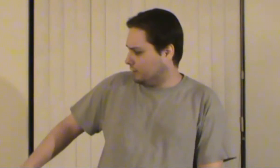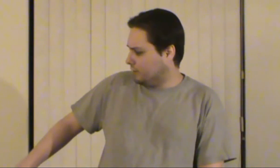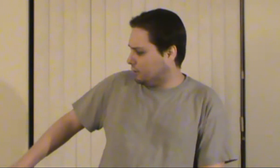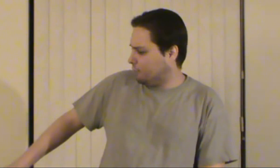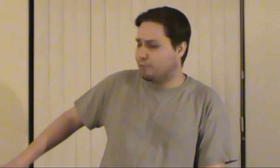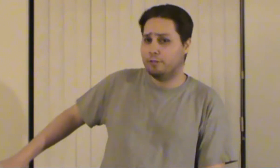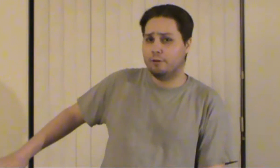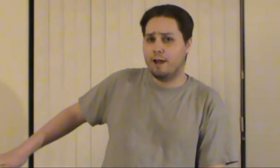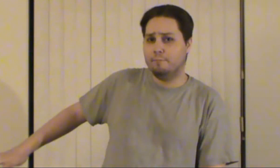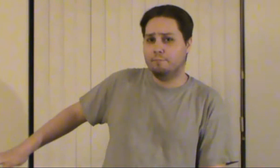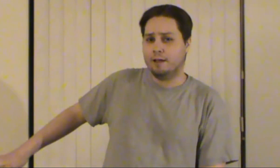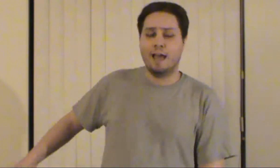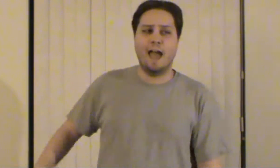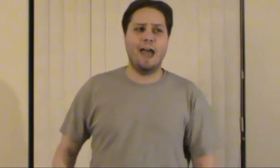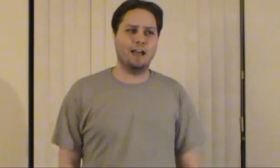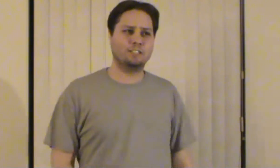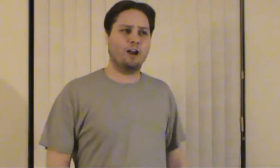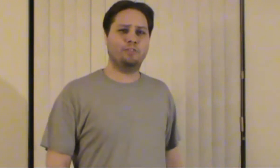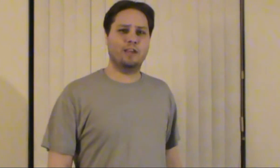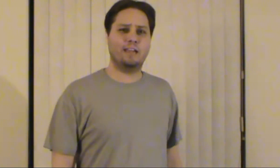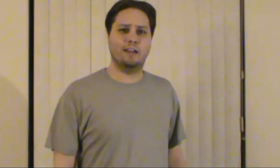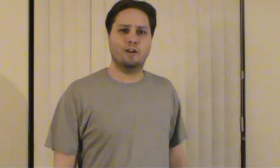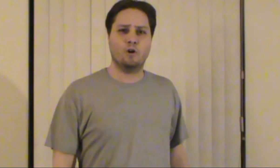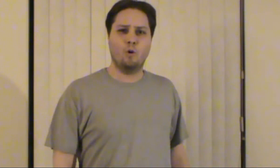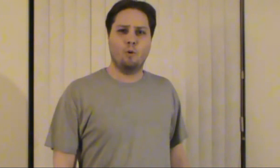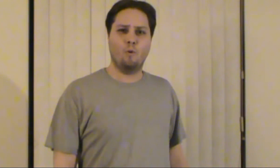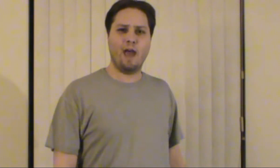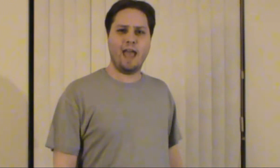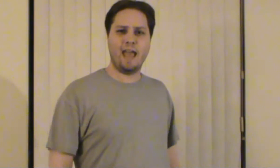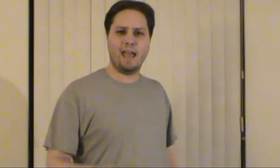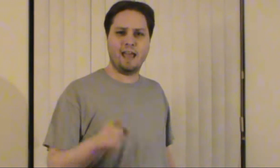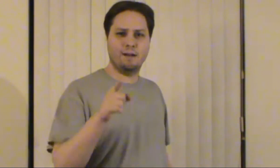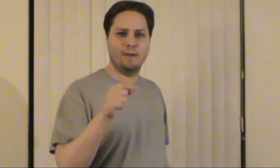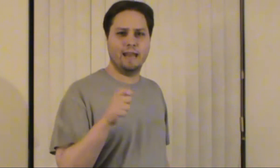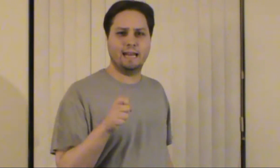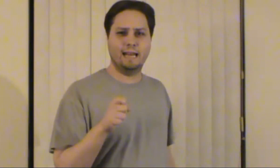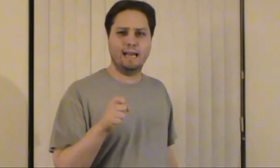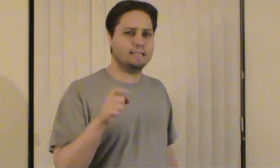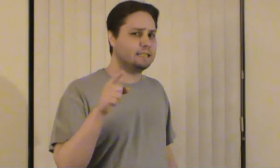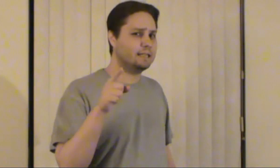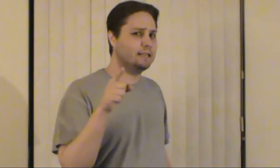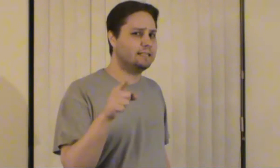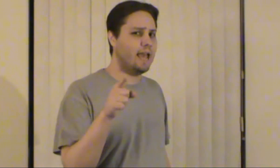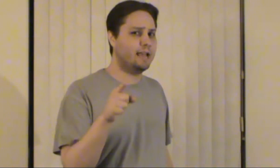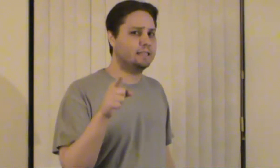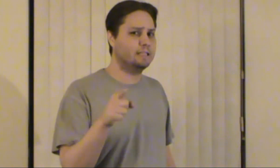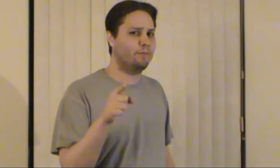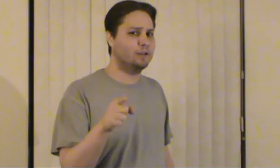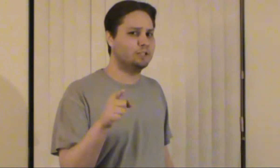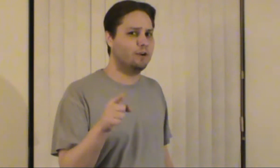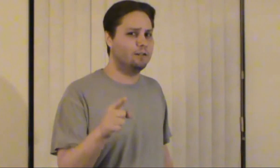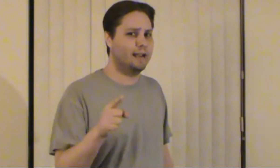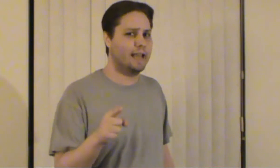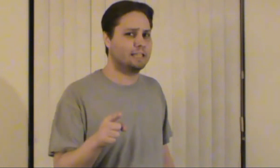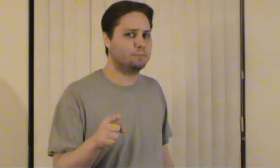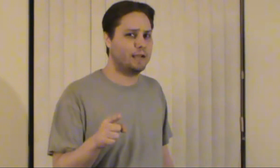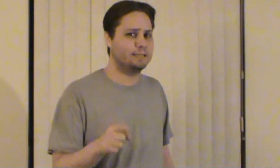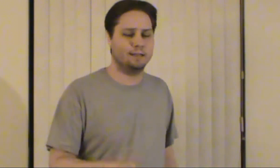a little further up and i started thinking wait a minute is this gonna take a different turn than i expected